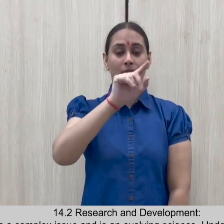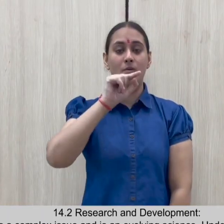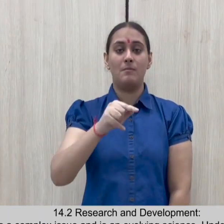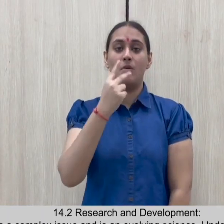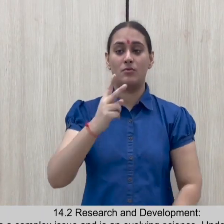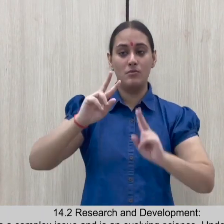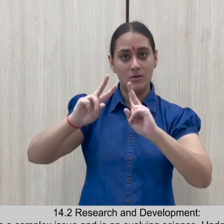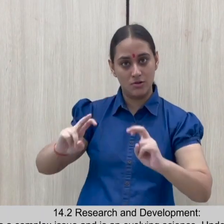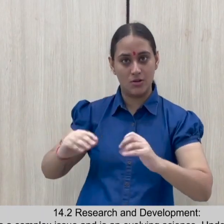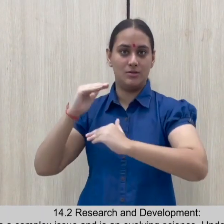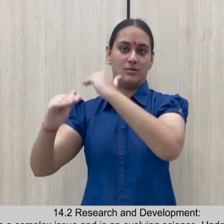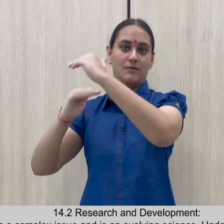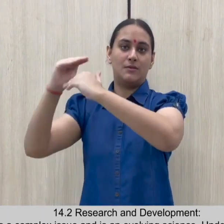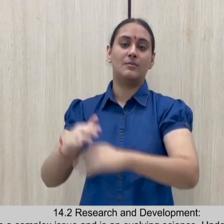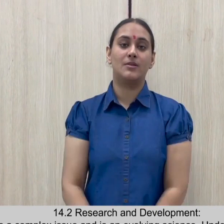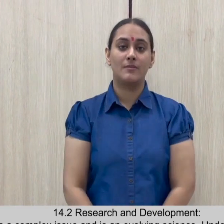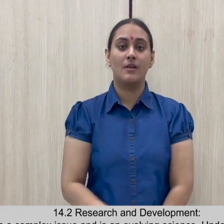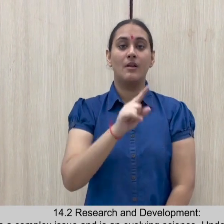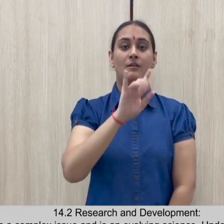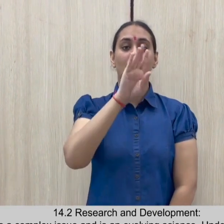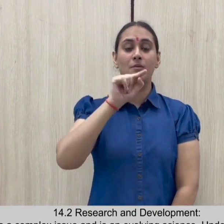14.2 Research and Development